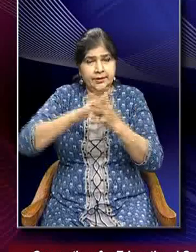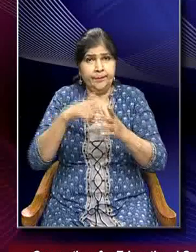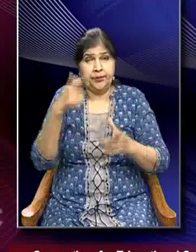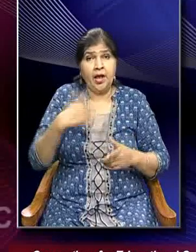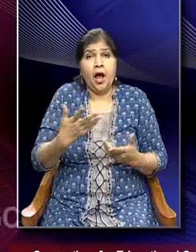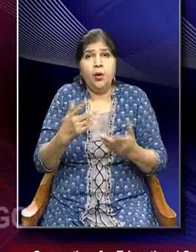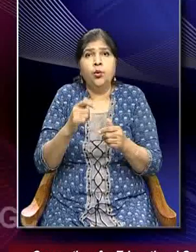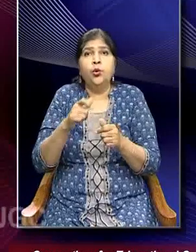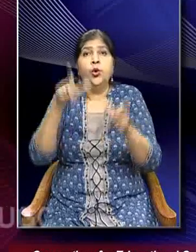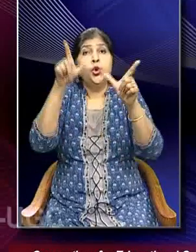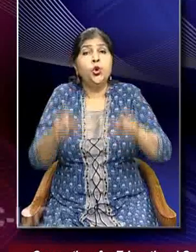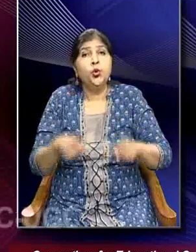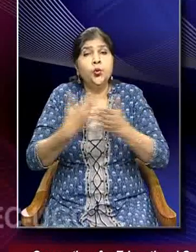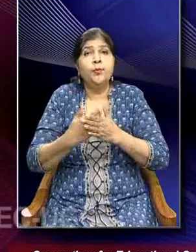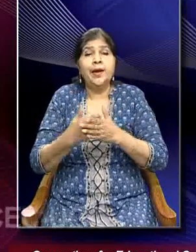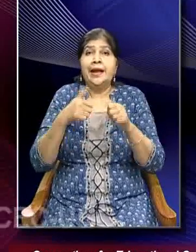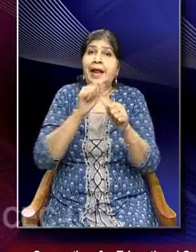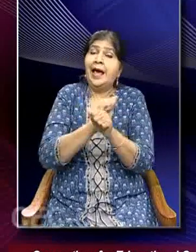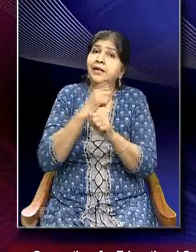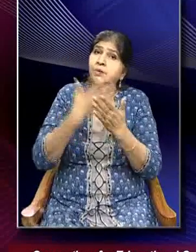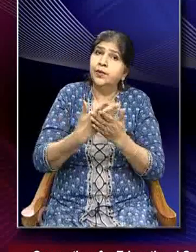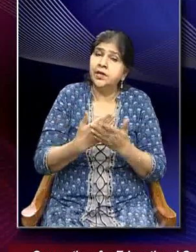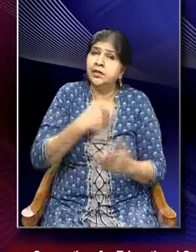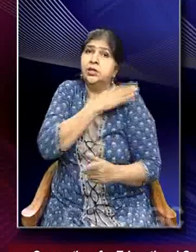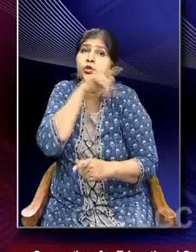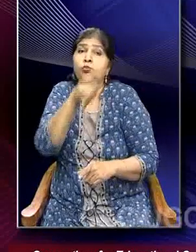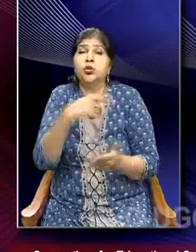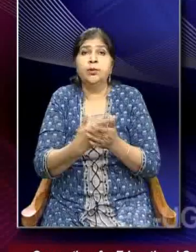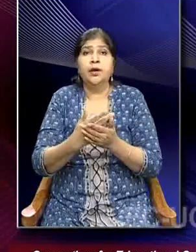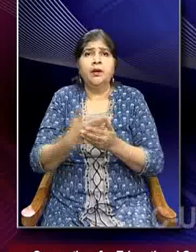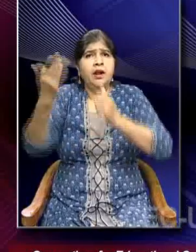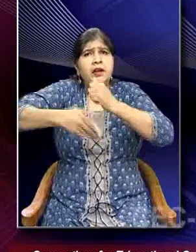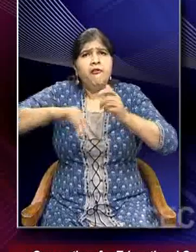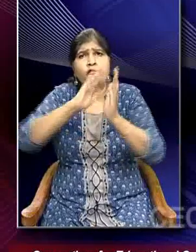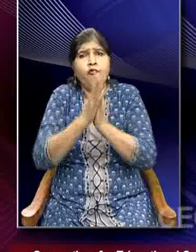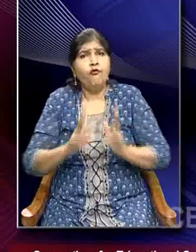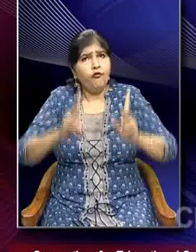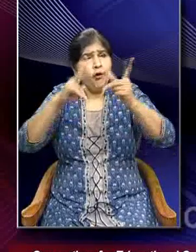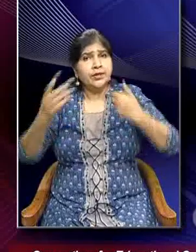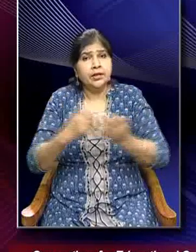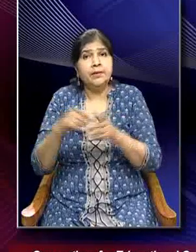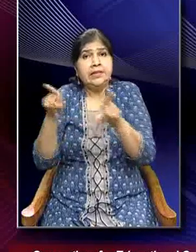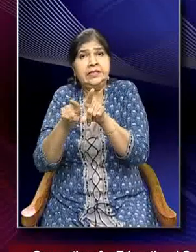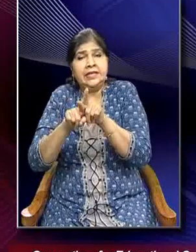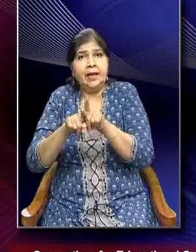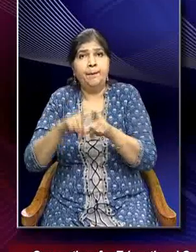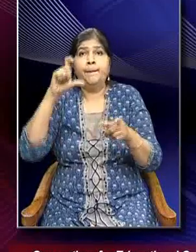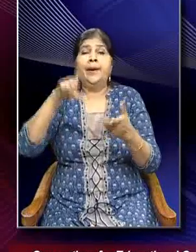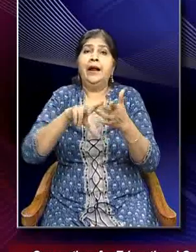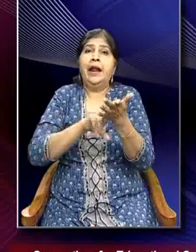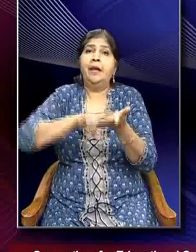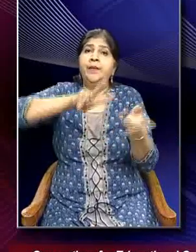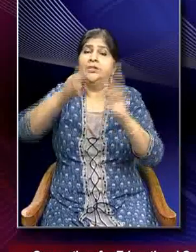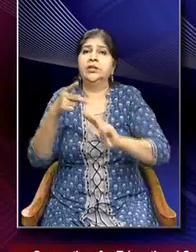activities are responsible for not only deforestation, but also for climate change.